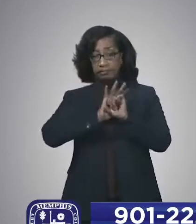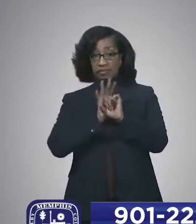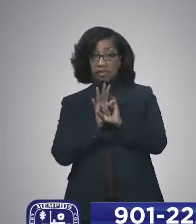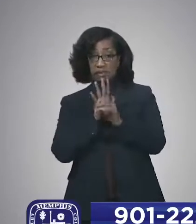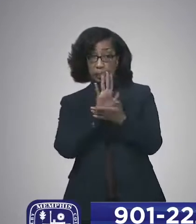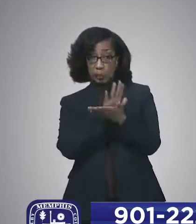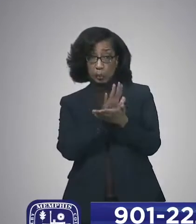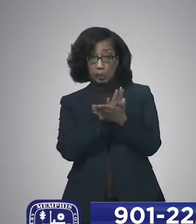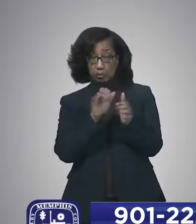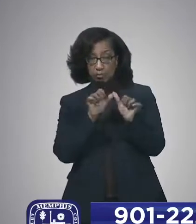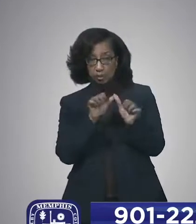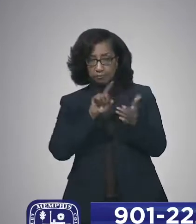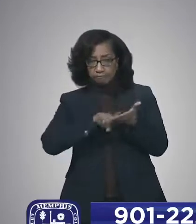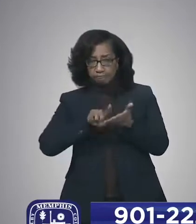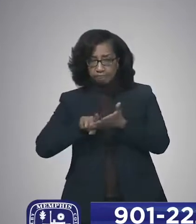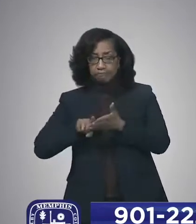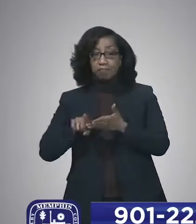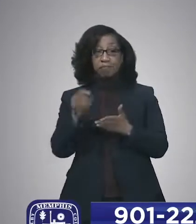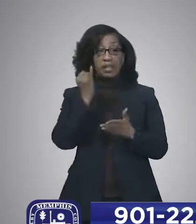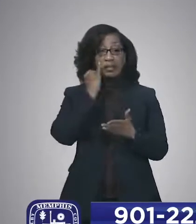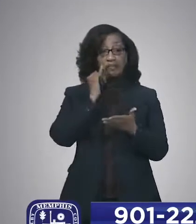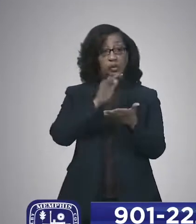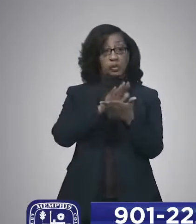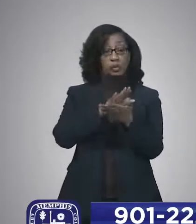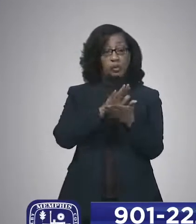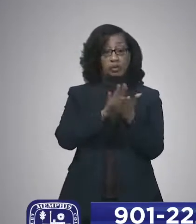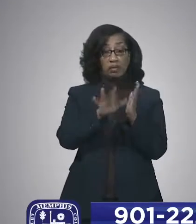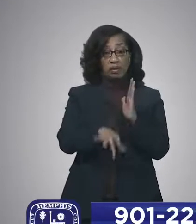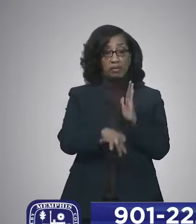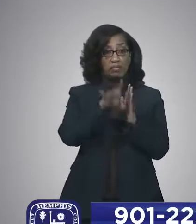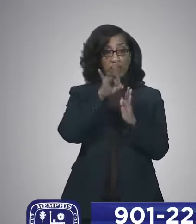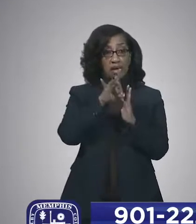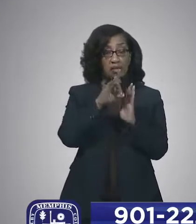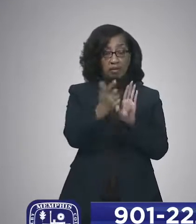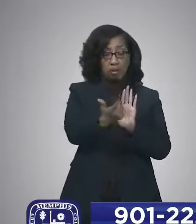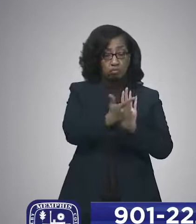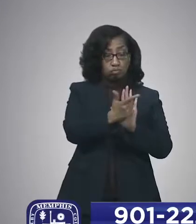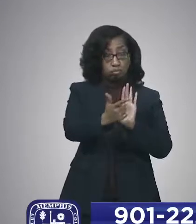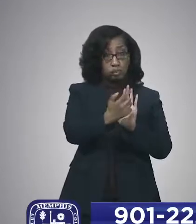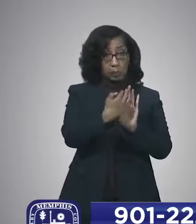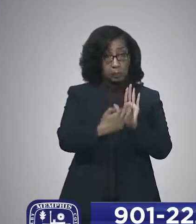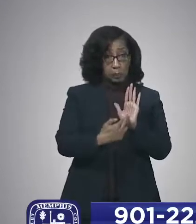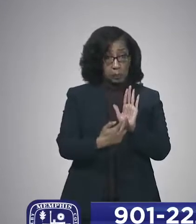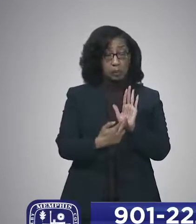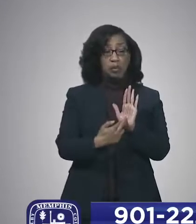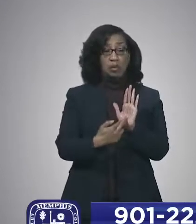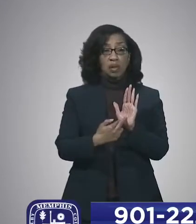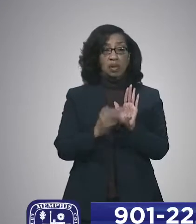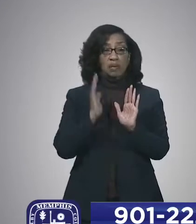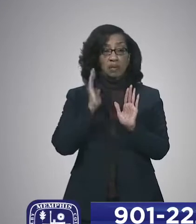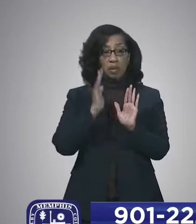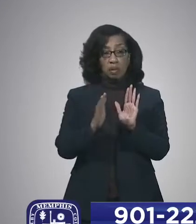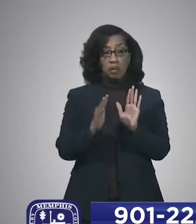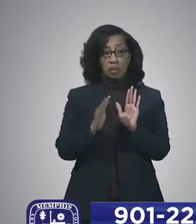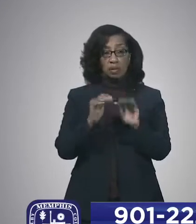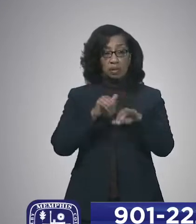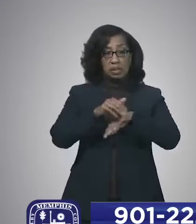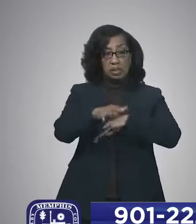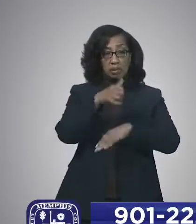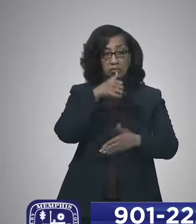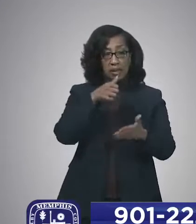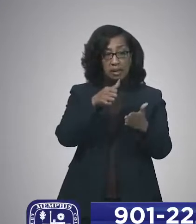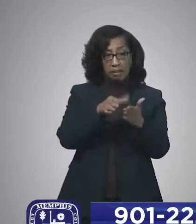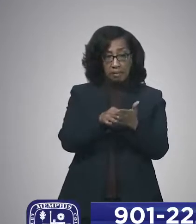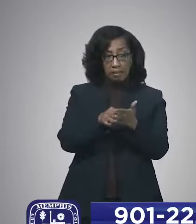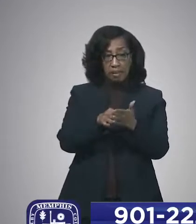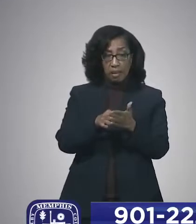And then, if a school is found to be in violation, they receive a violation letter reminding them